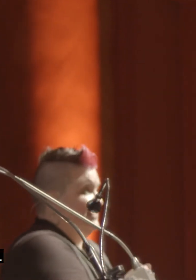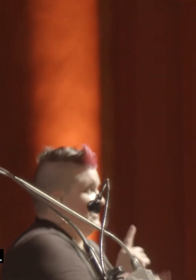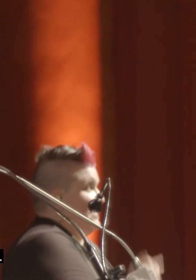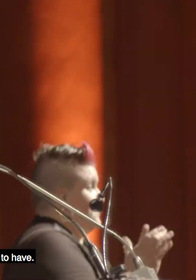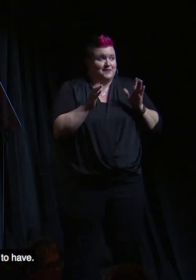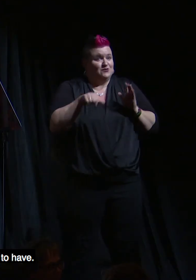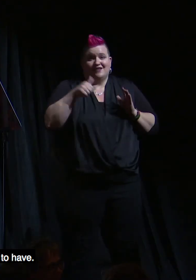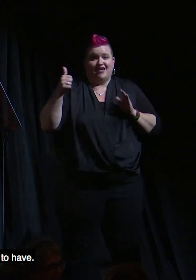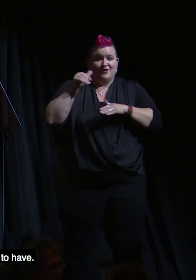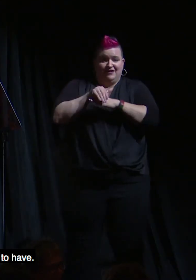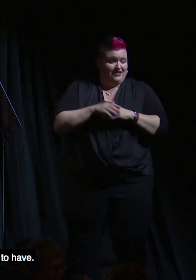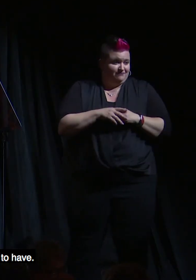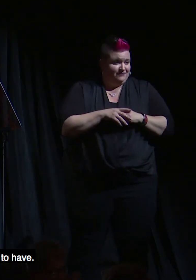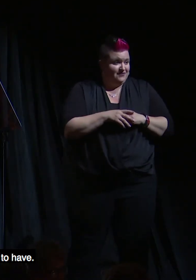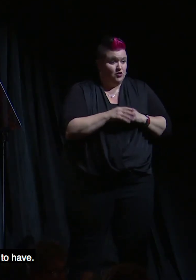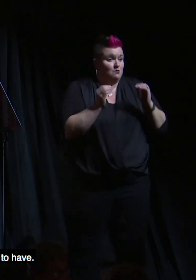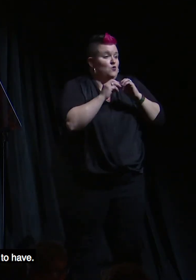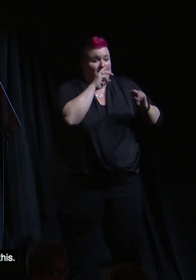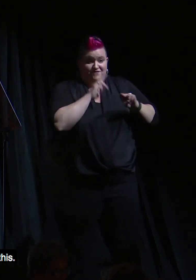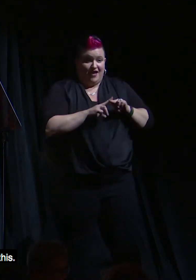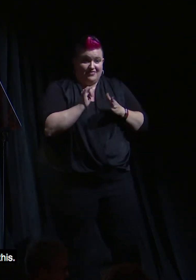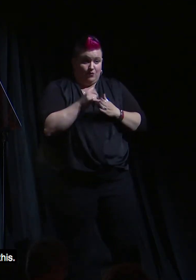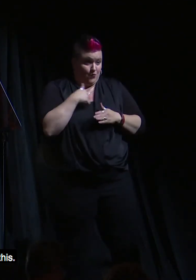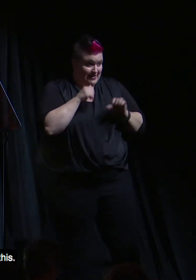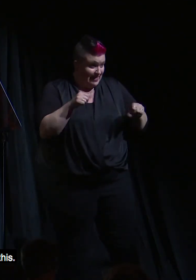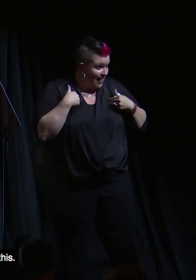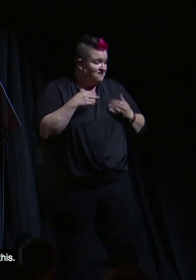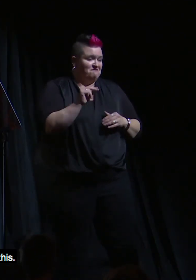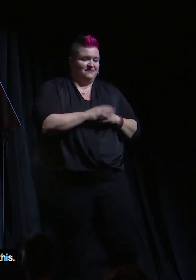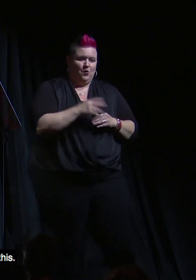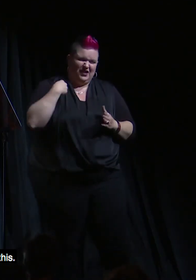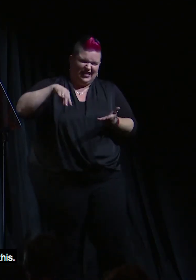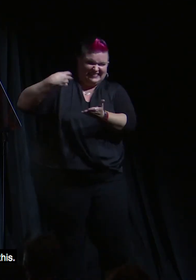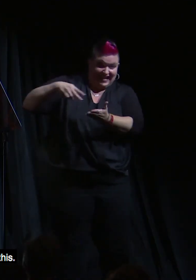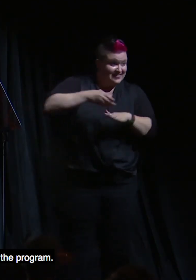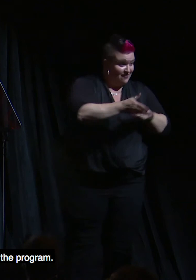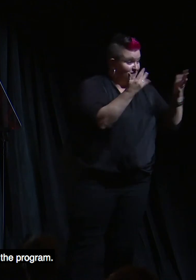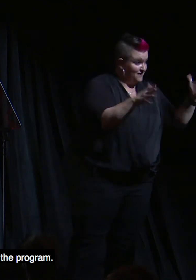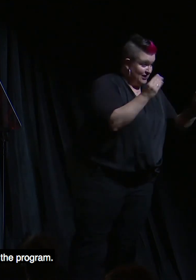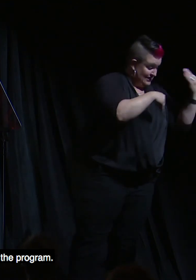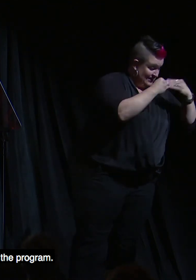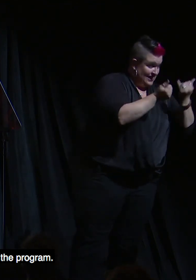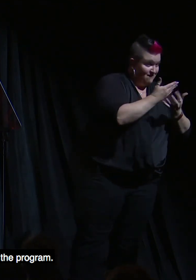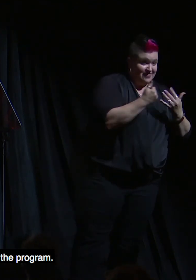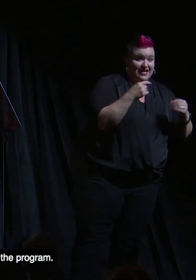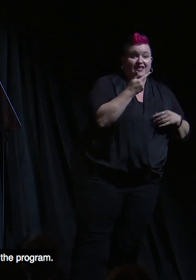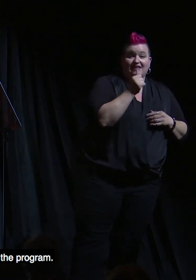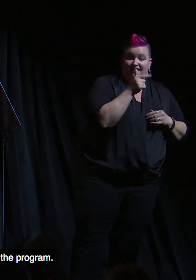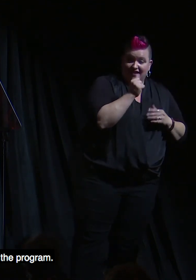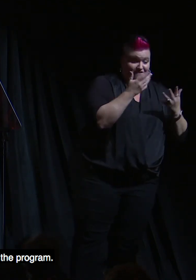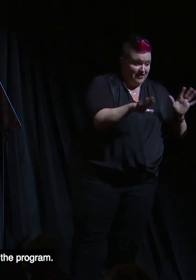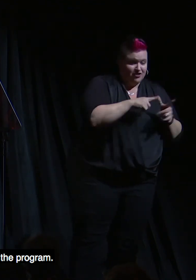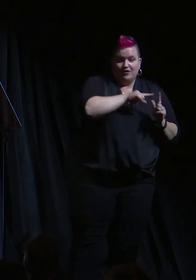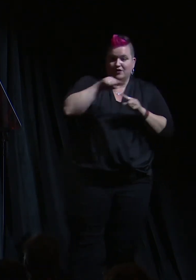than this evening. There is no more fun than we get to have. We are going to dance after this, but we are going to celebrate